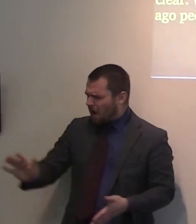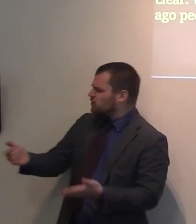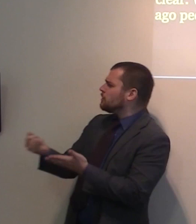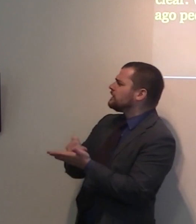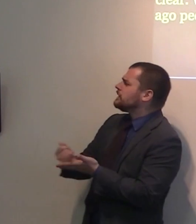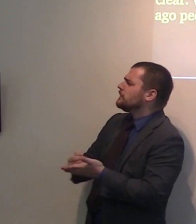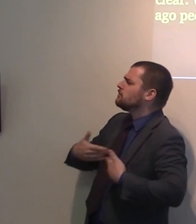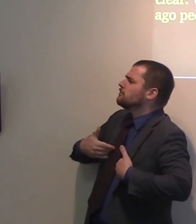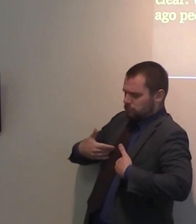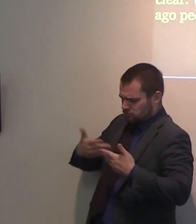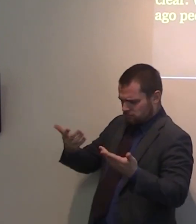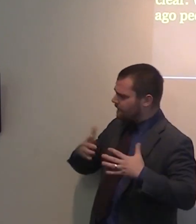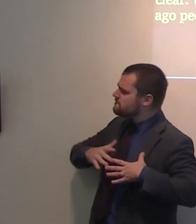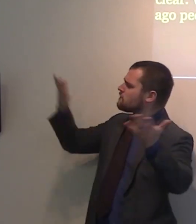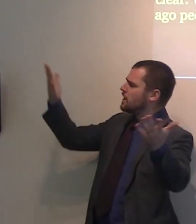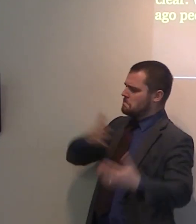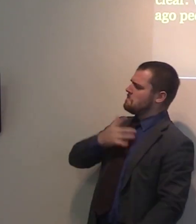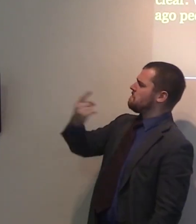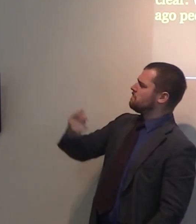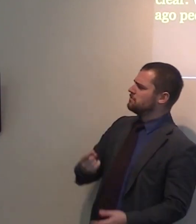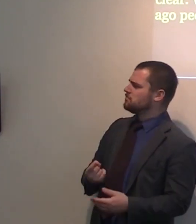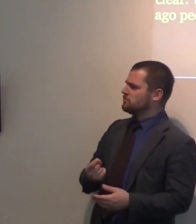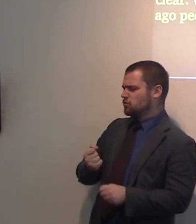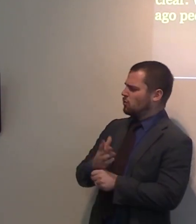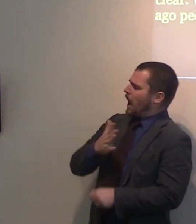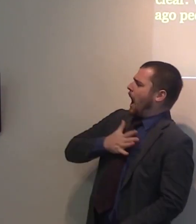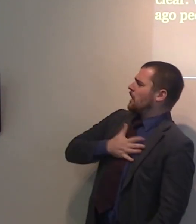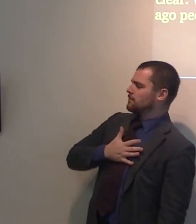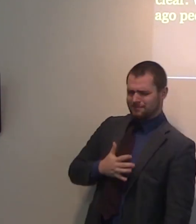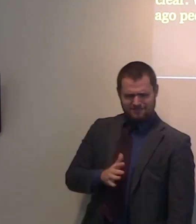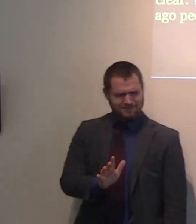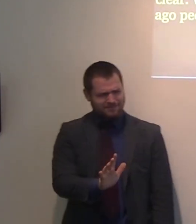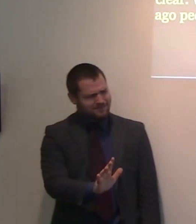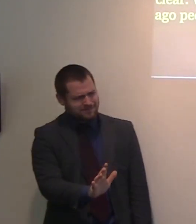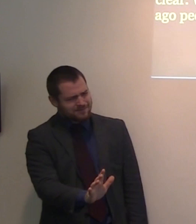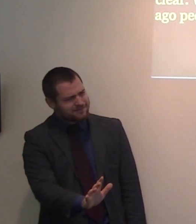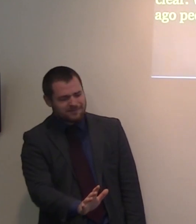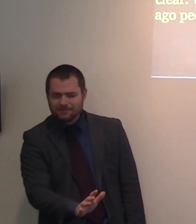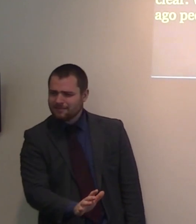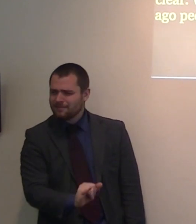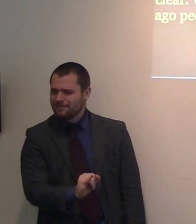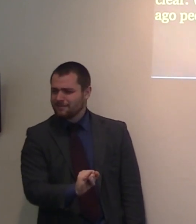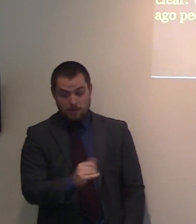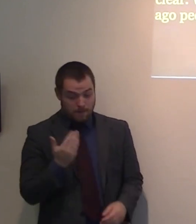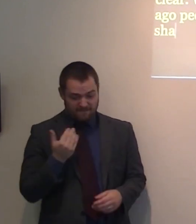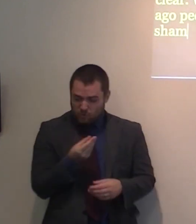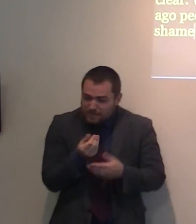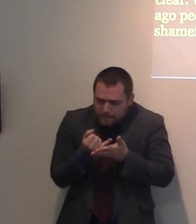slavery. Things which will never be put forth in public now are in public. Why?